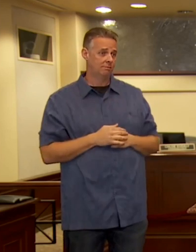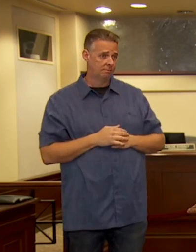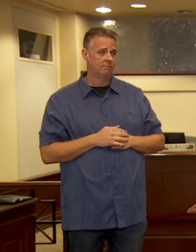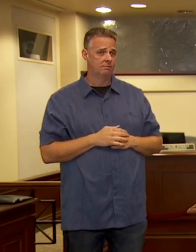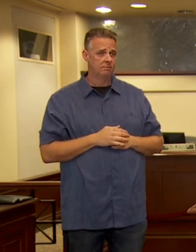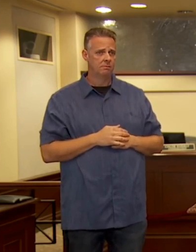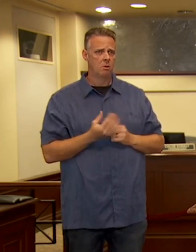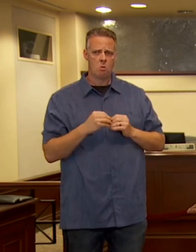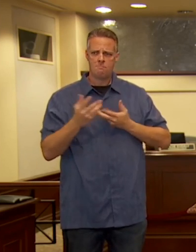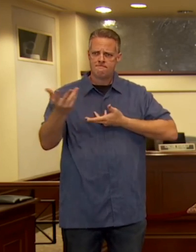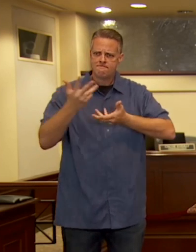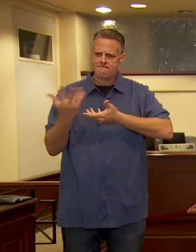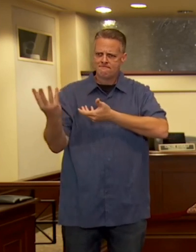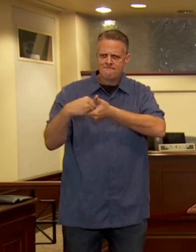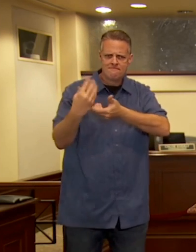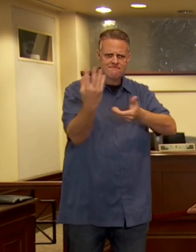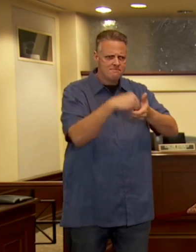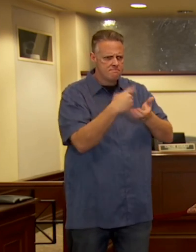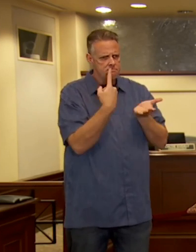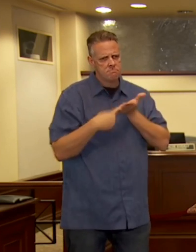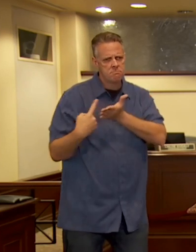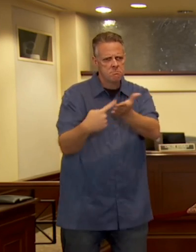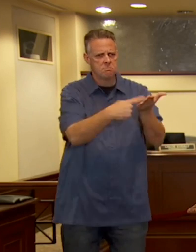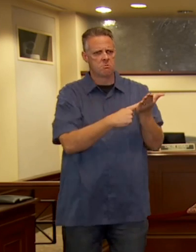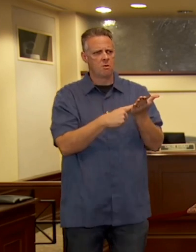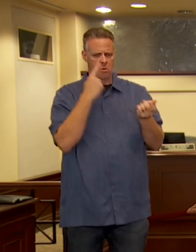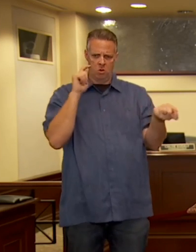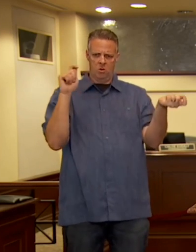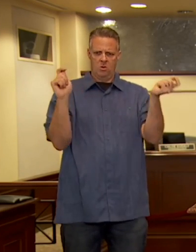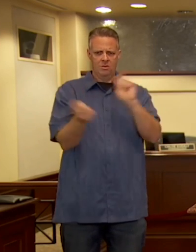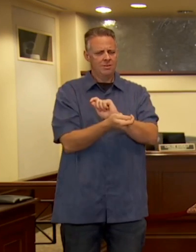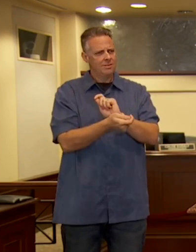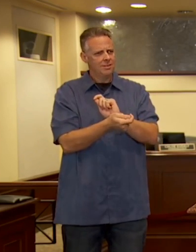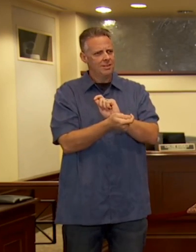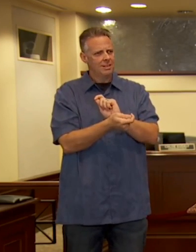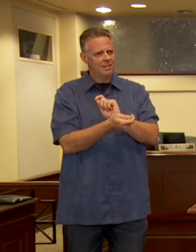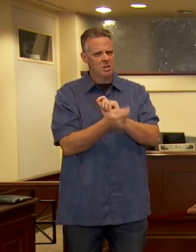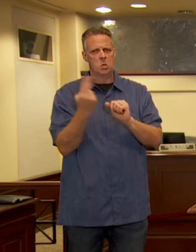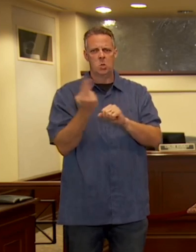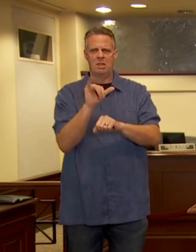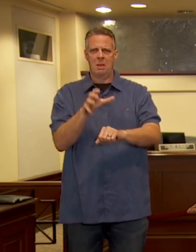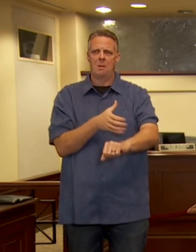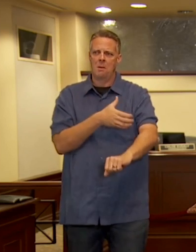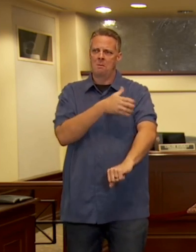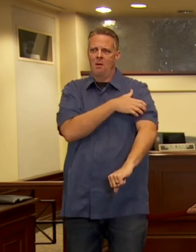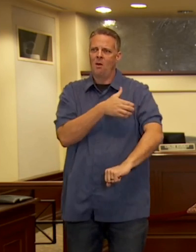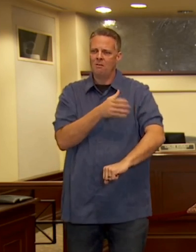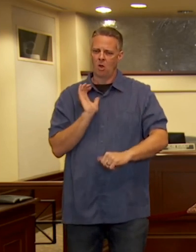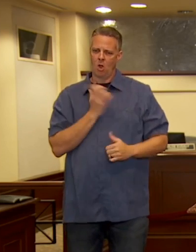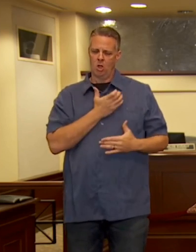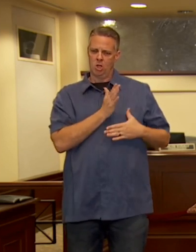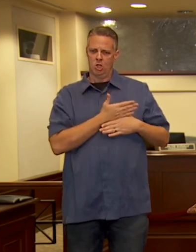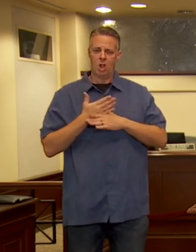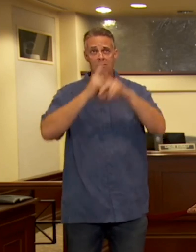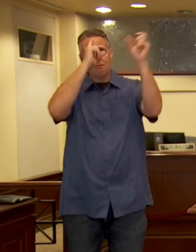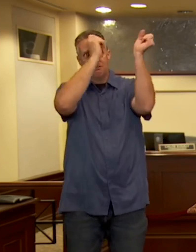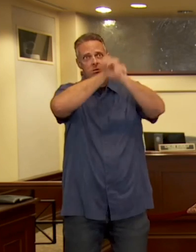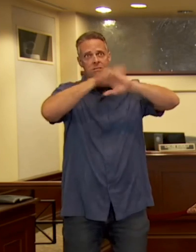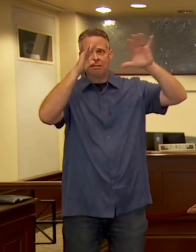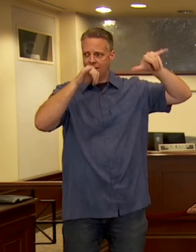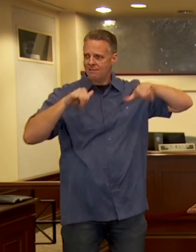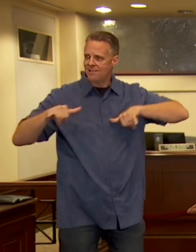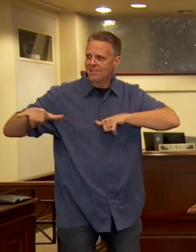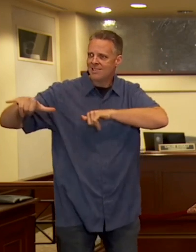with each other in thoughtful dialogue about reform and use the power of our shared values to move